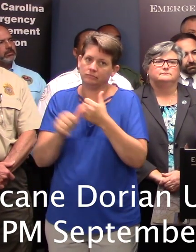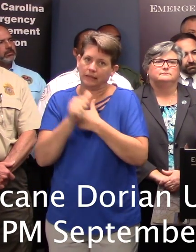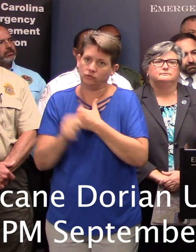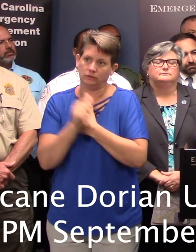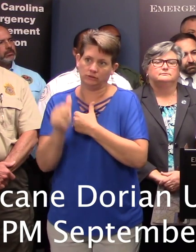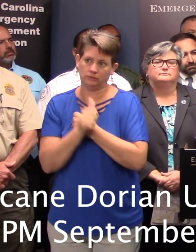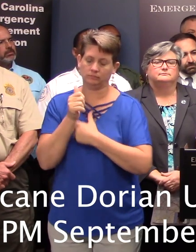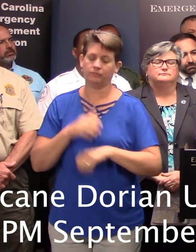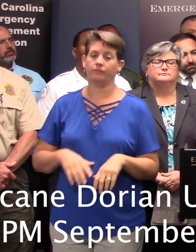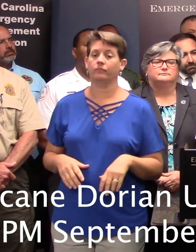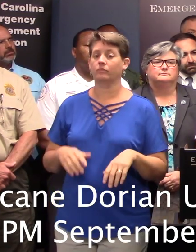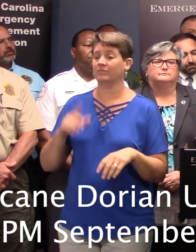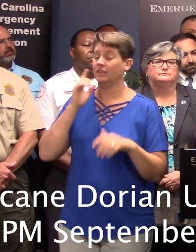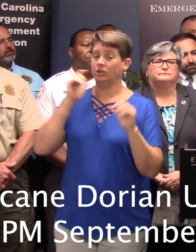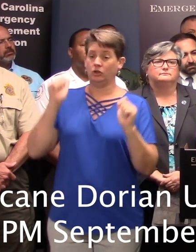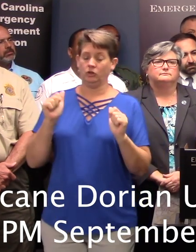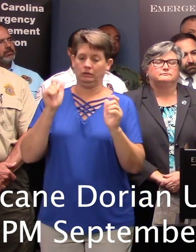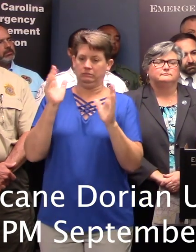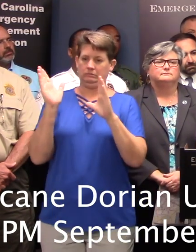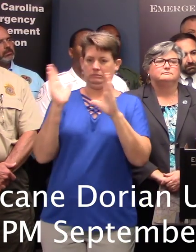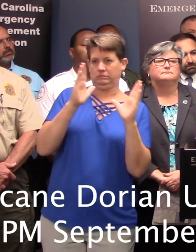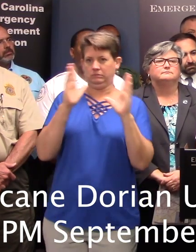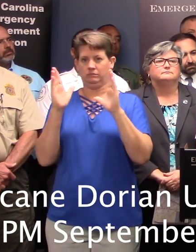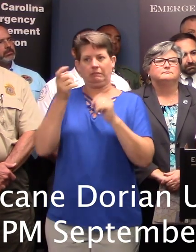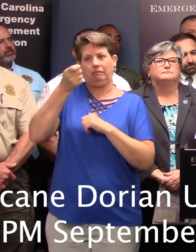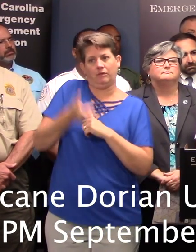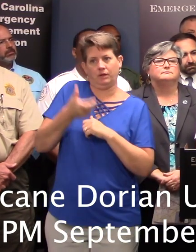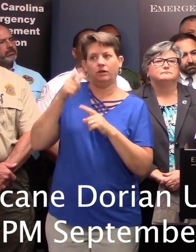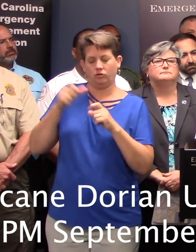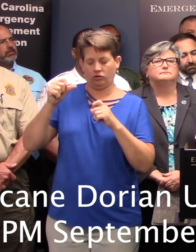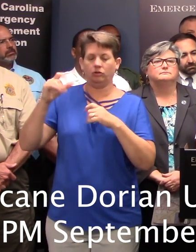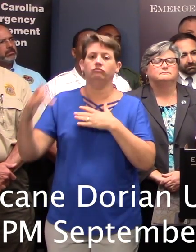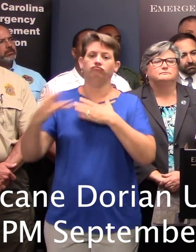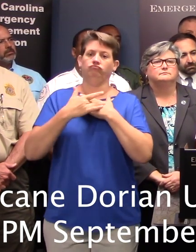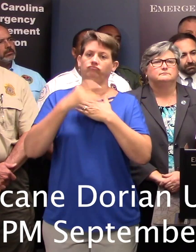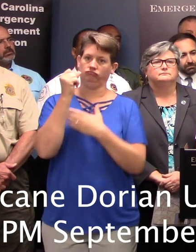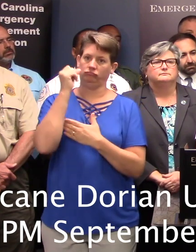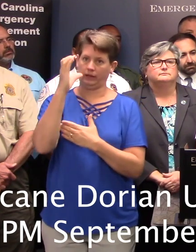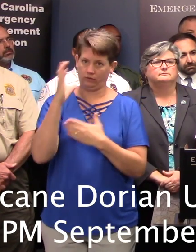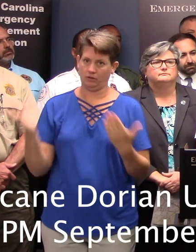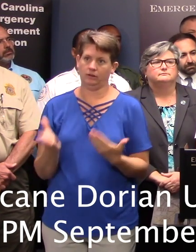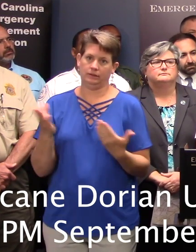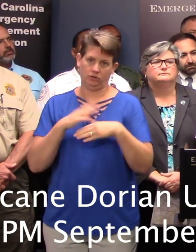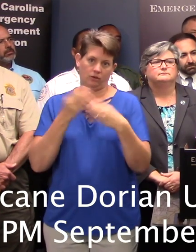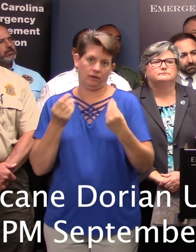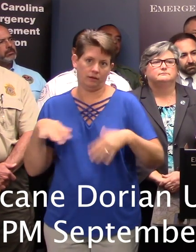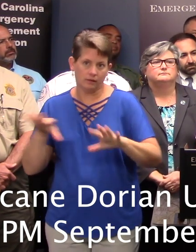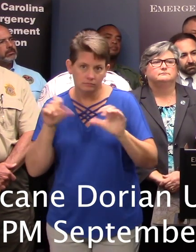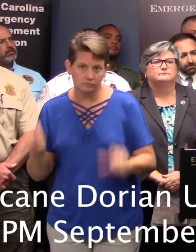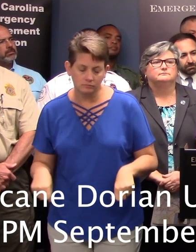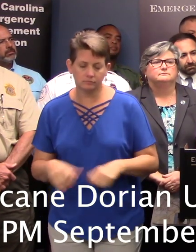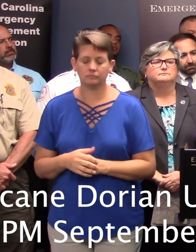would only take a slight change in the track to bring the eye of Dorian on shore along the coast. Hurricane